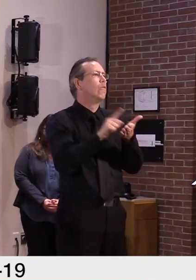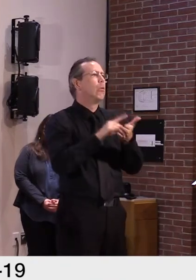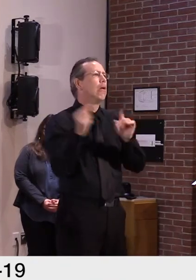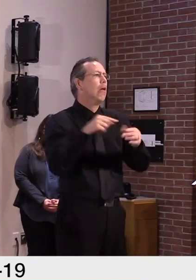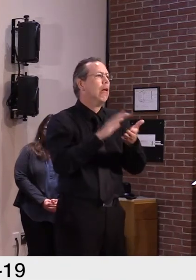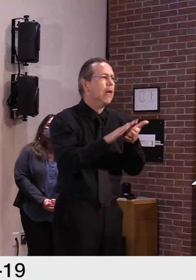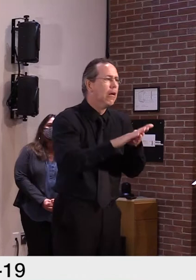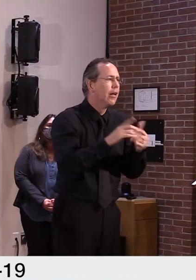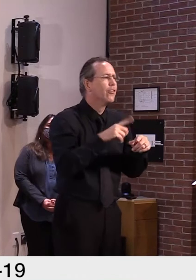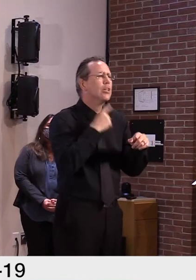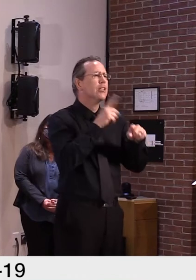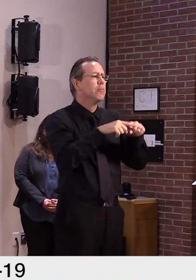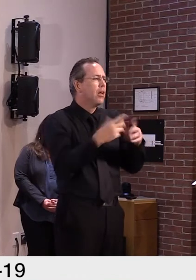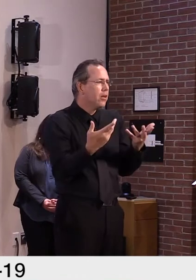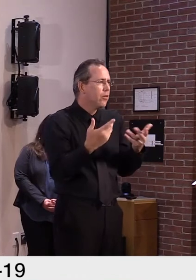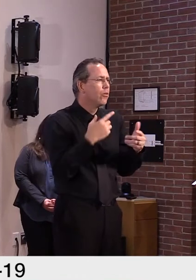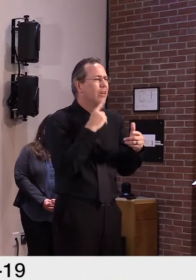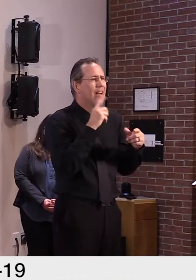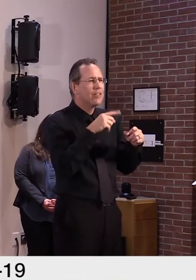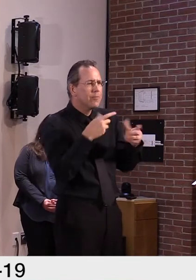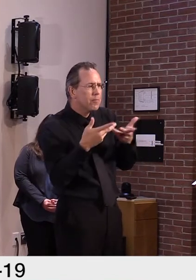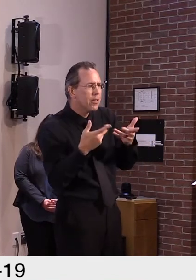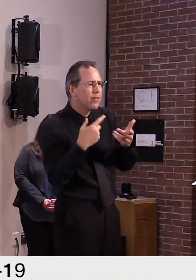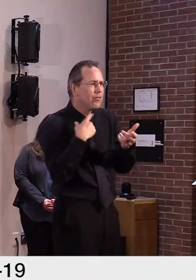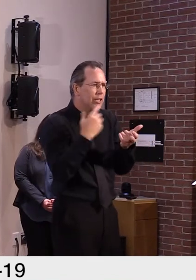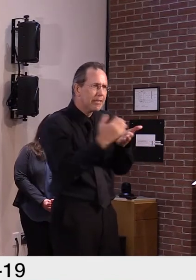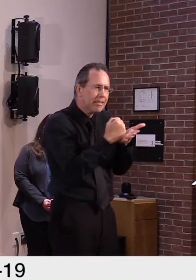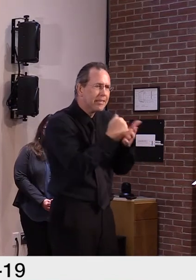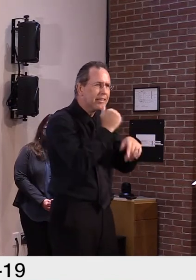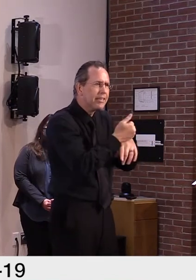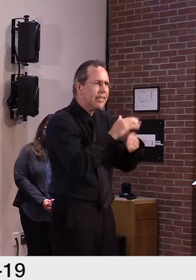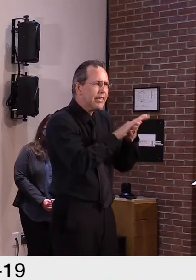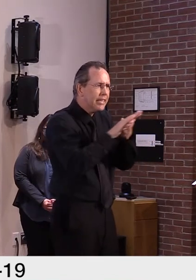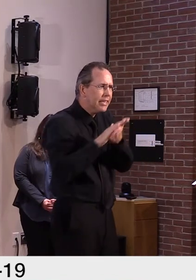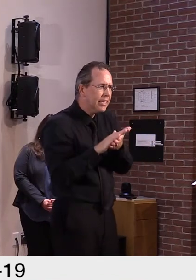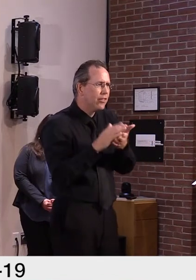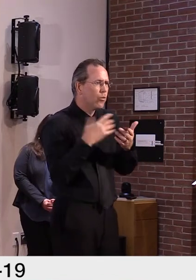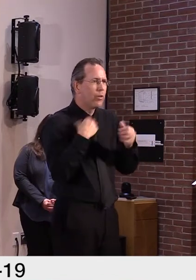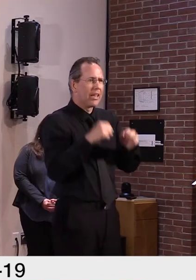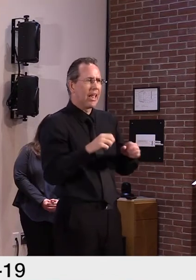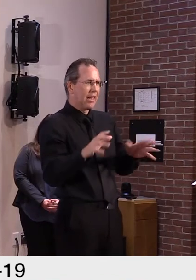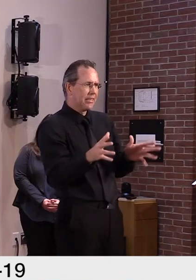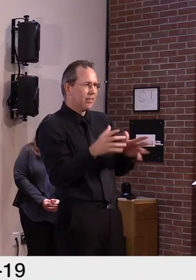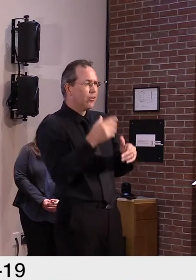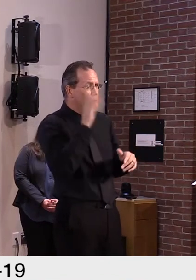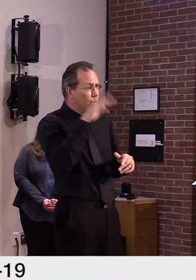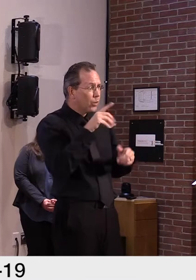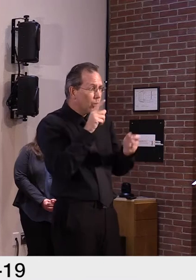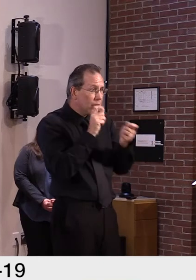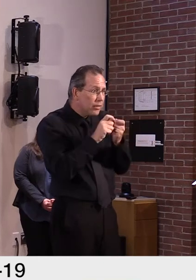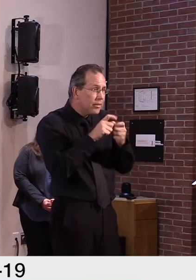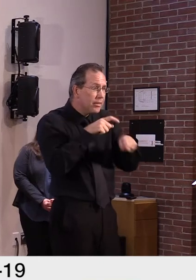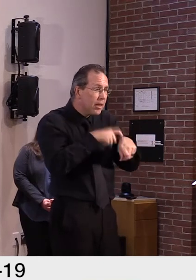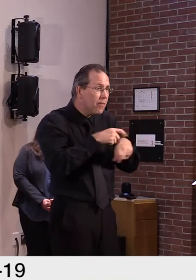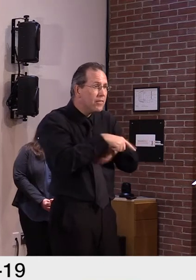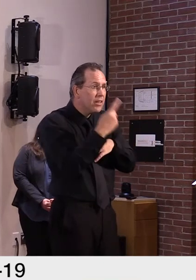maintenance that those facilities receive. Um, but I can't say what, what those, what those specific, um,